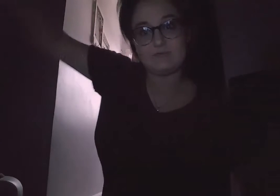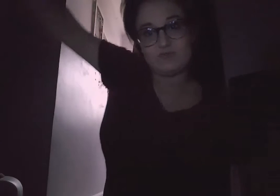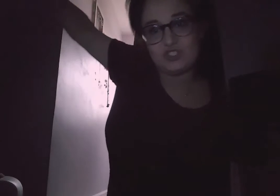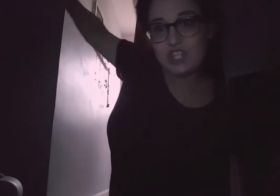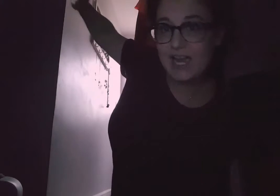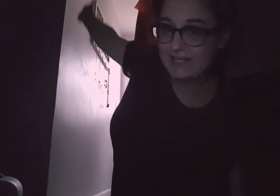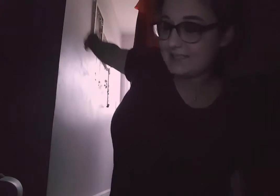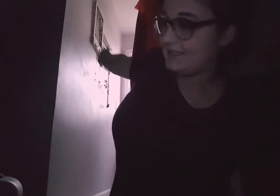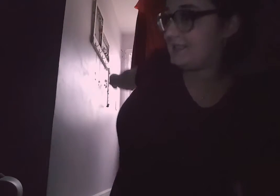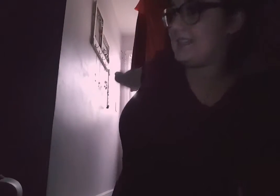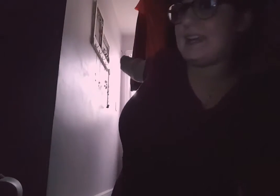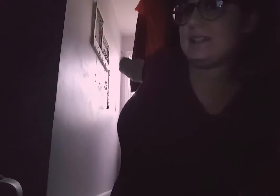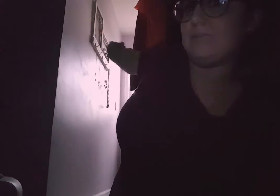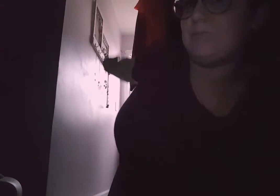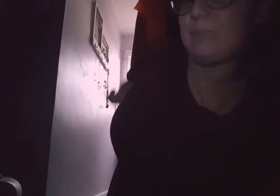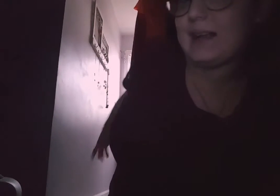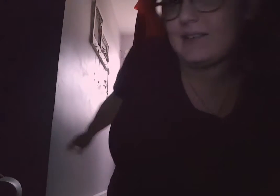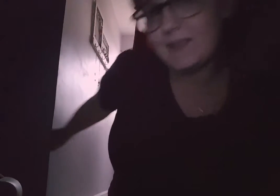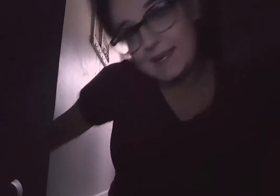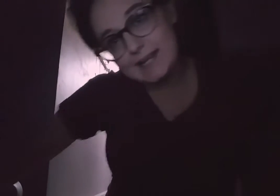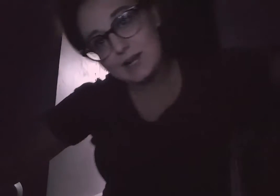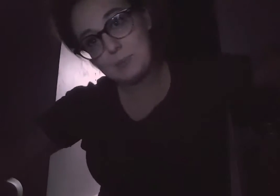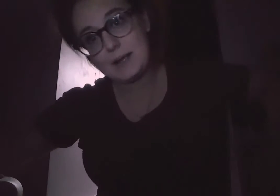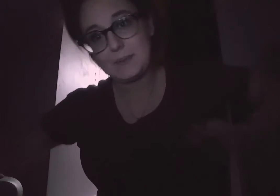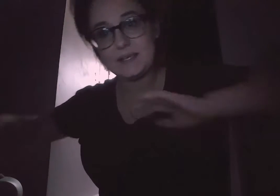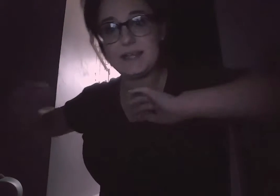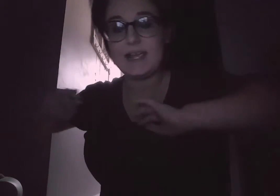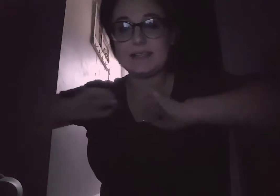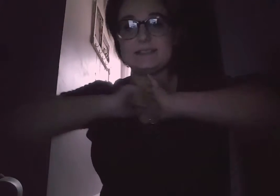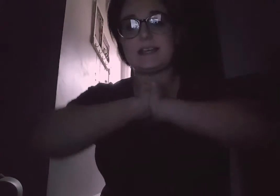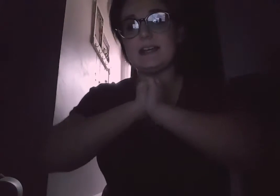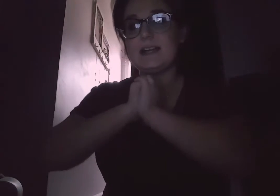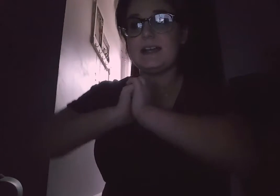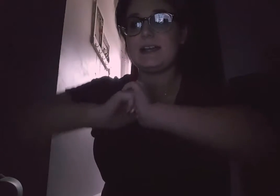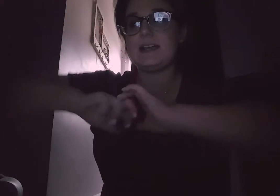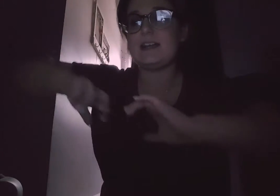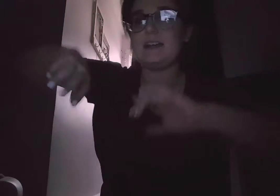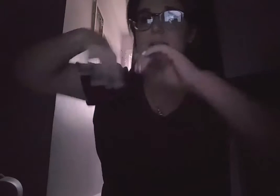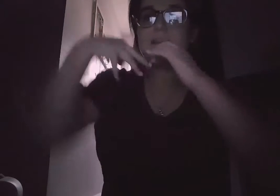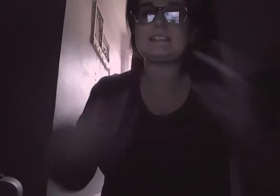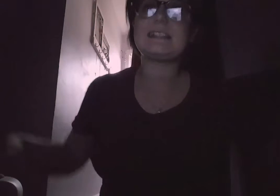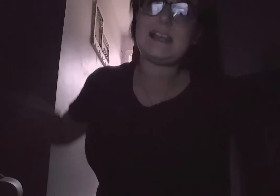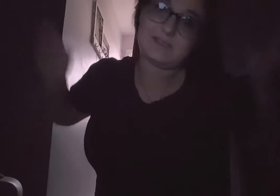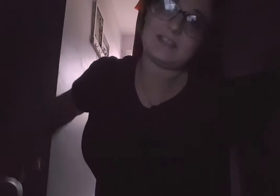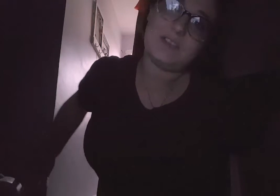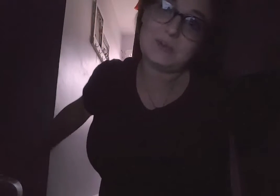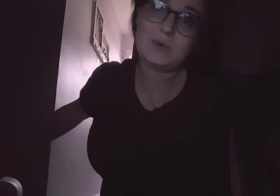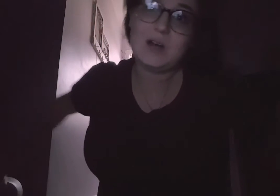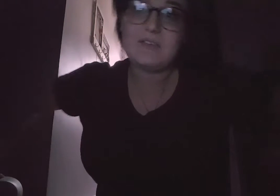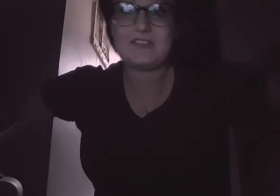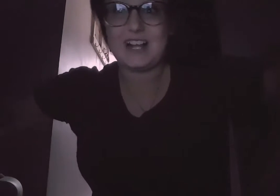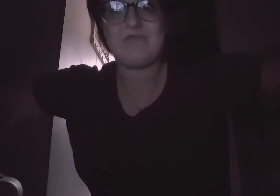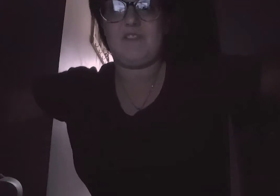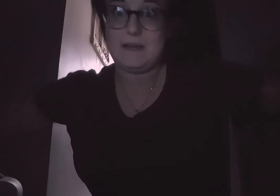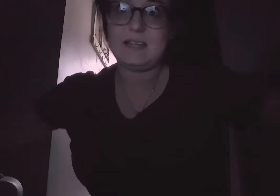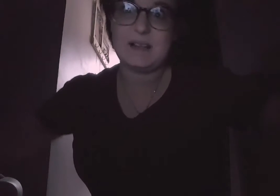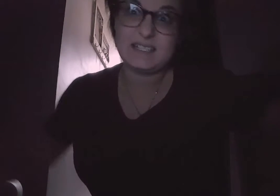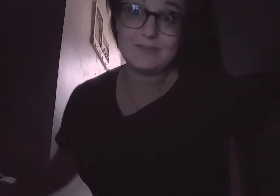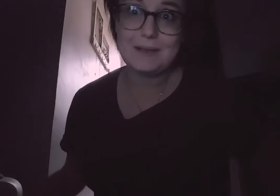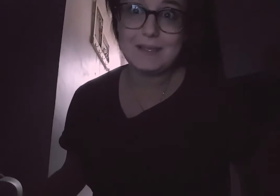giant teddy bear thing on my bed, and basically every stuffed animal I've ever gotten from anybody is on my